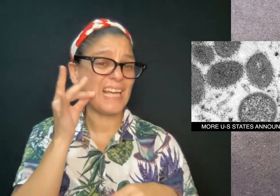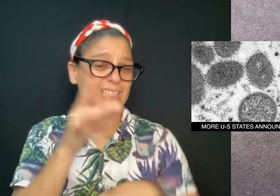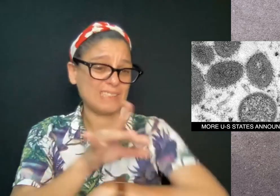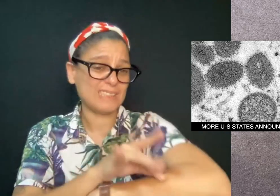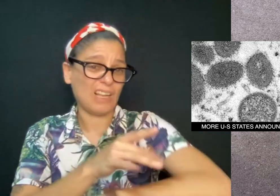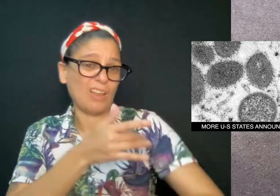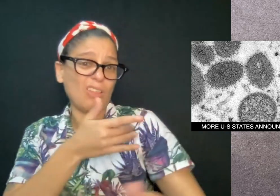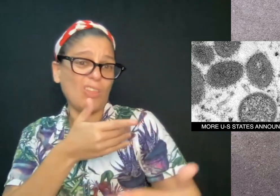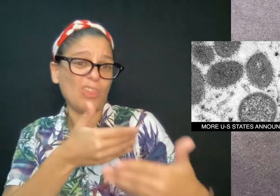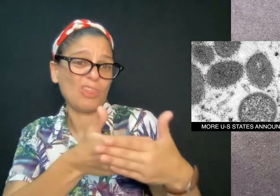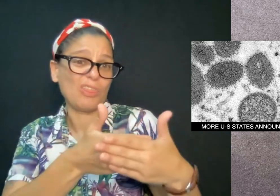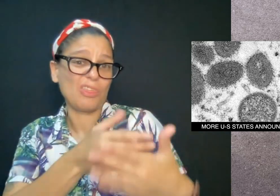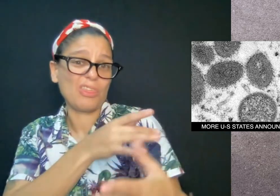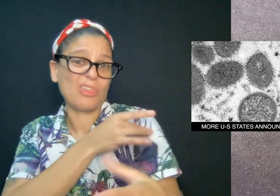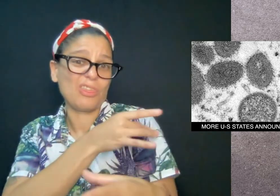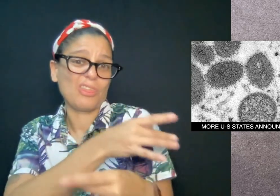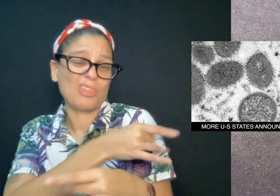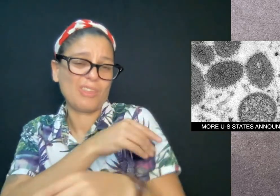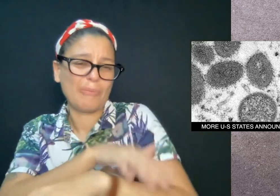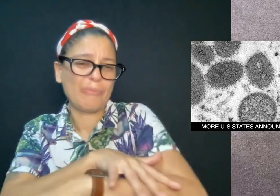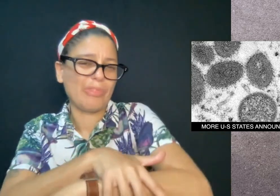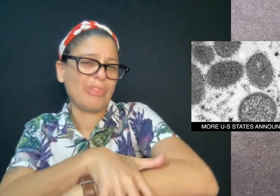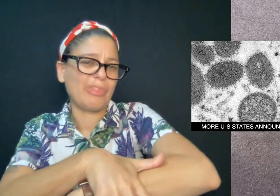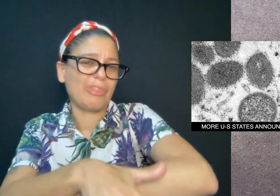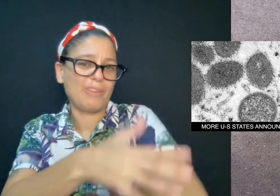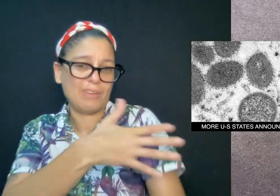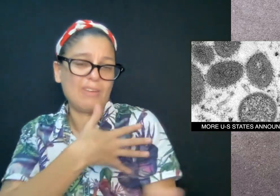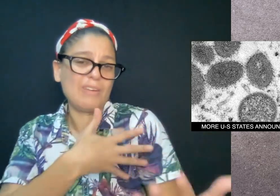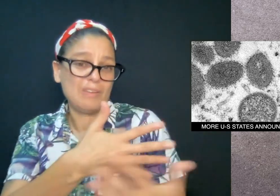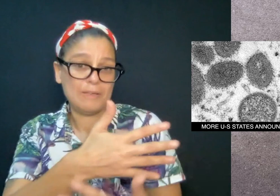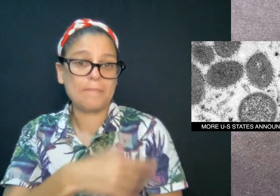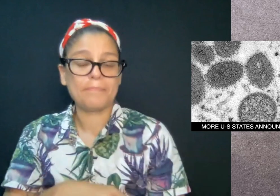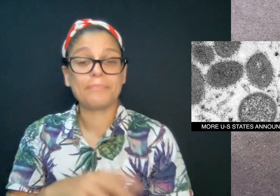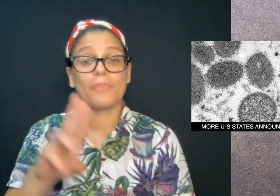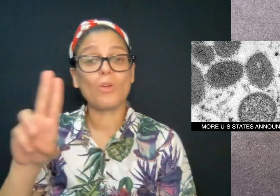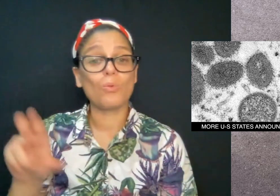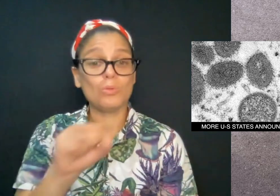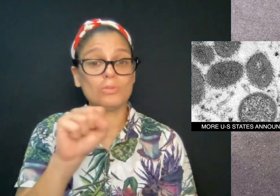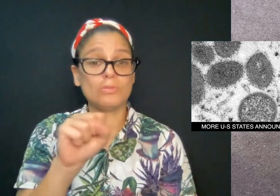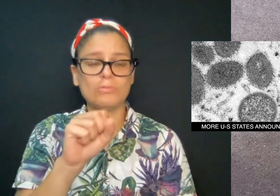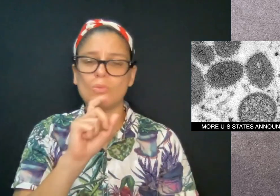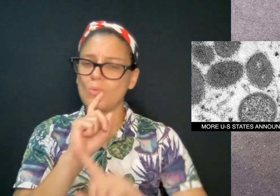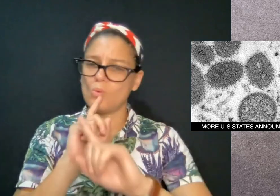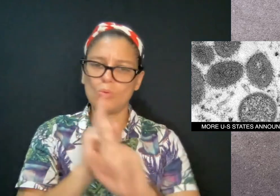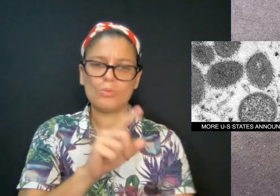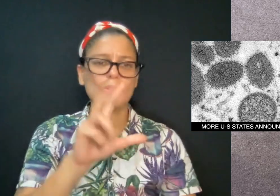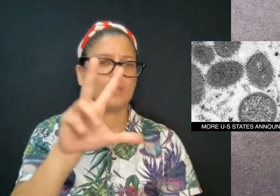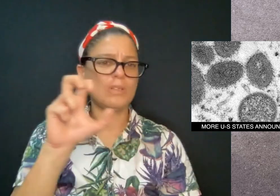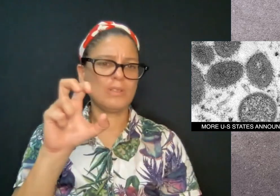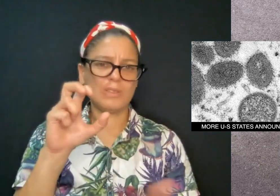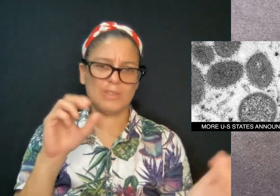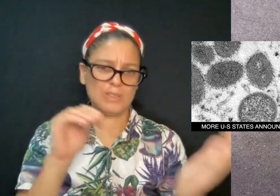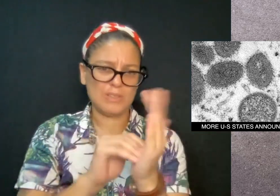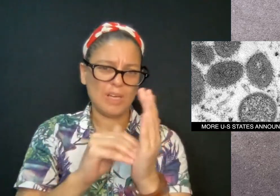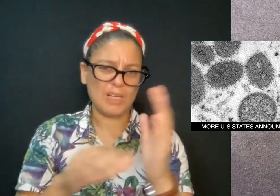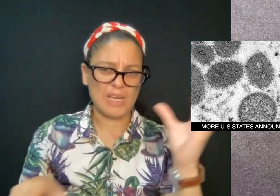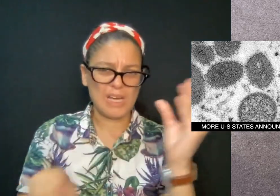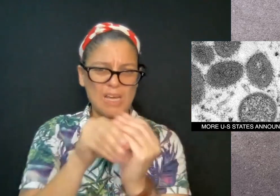disease, but it is a serious viral illness that is spread